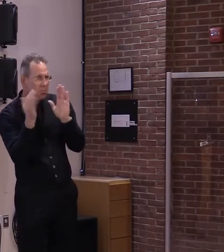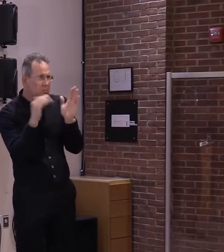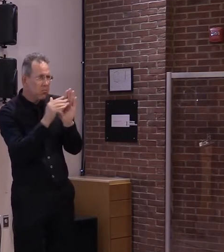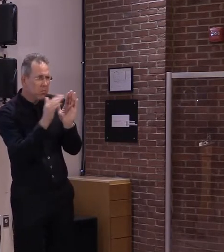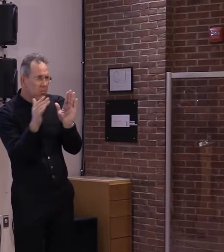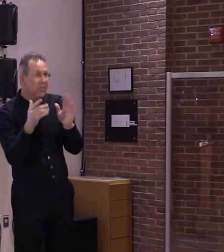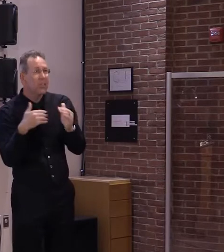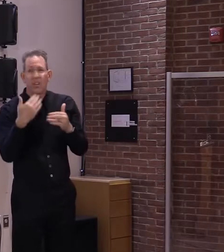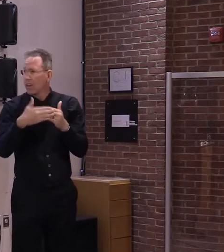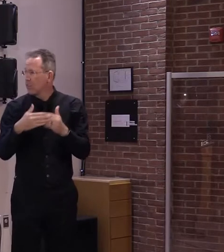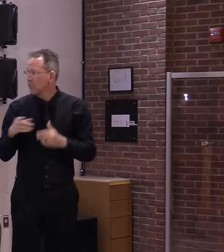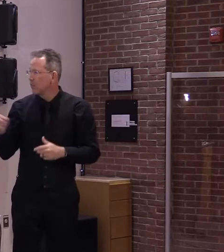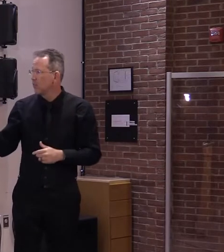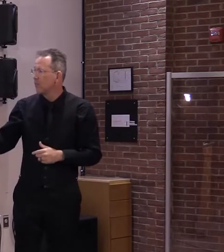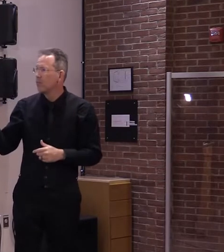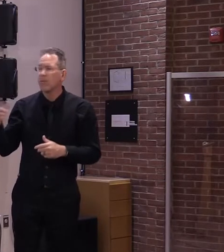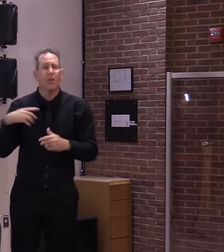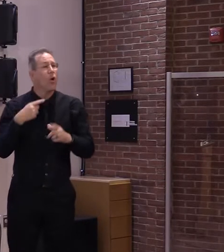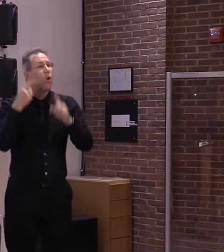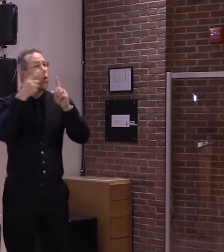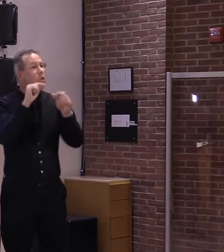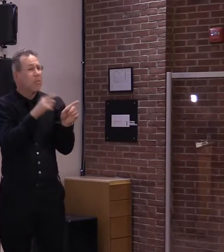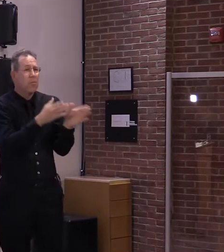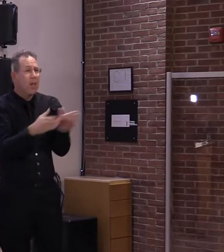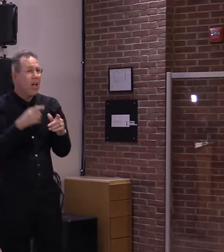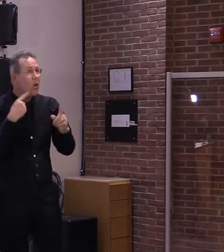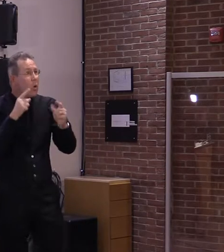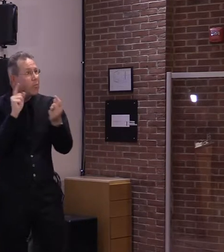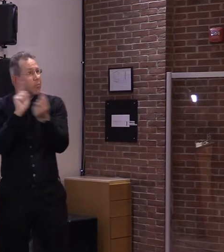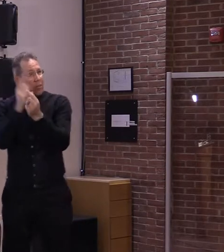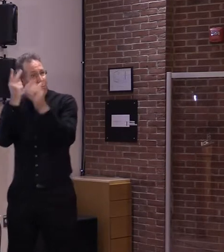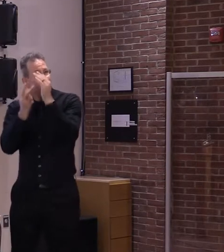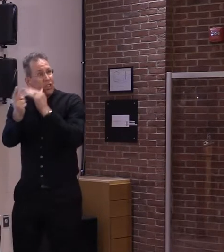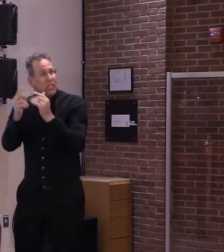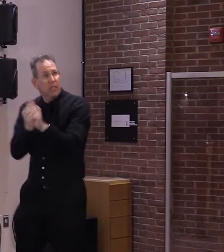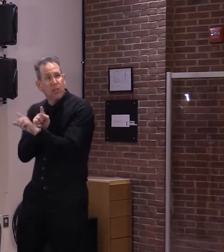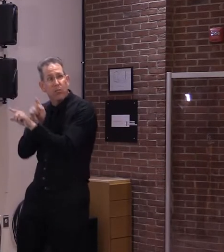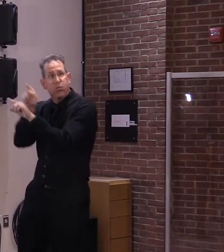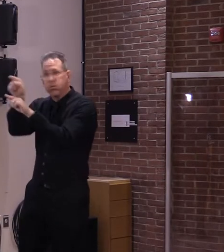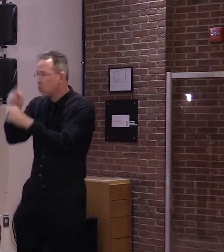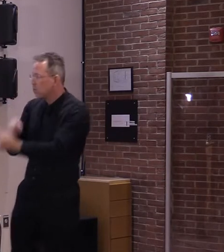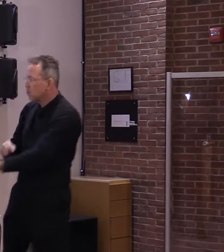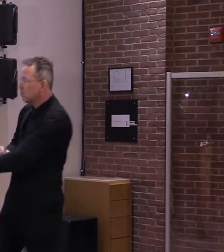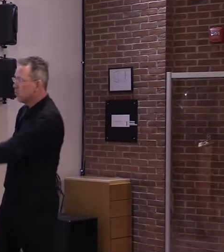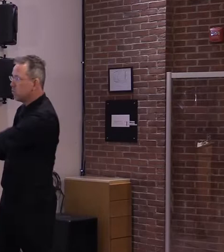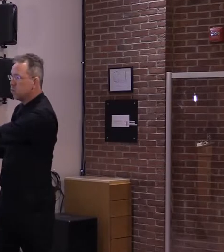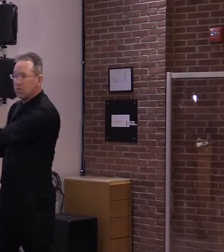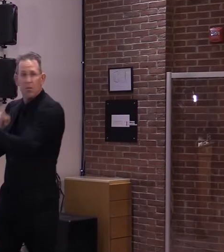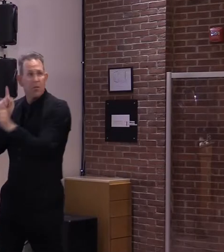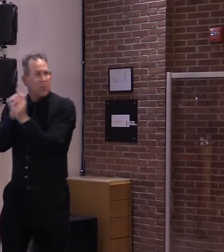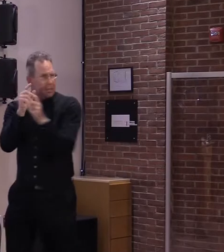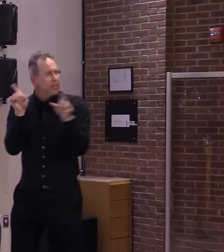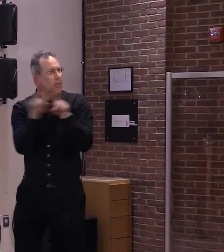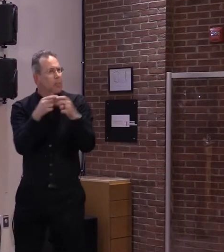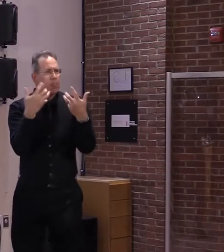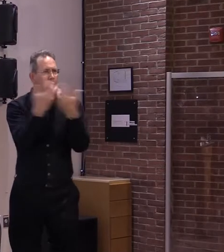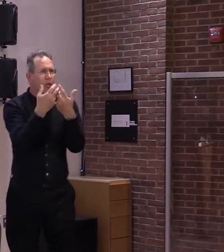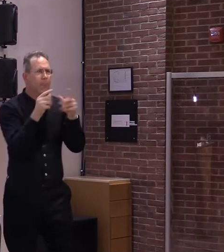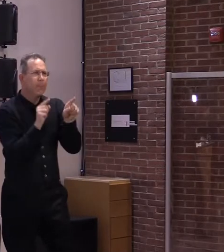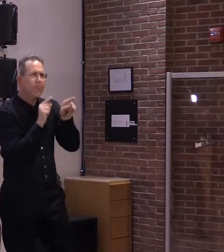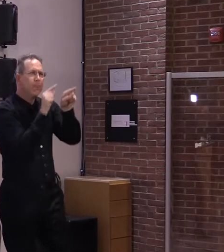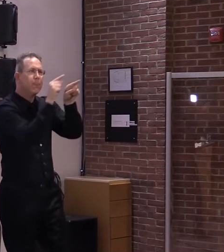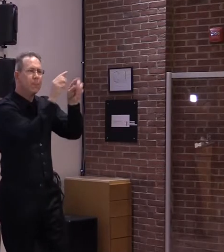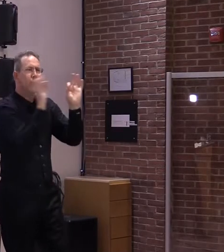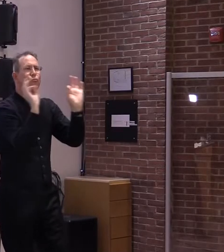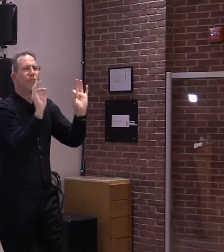see that we have met our May 1st goal of having at least 50% of the population vaccinated,